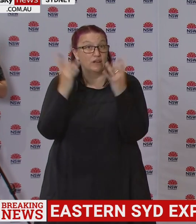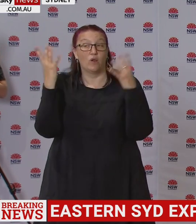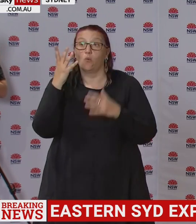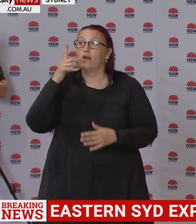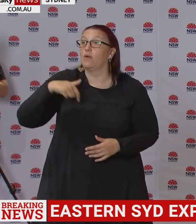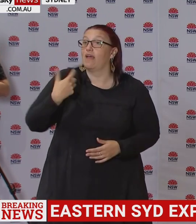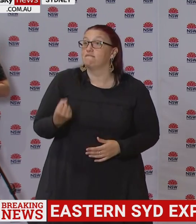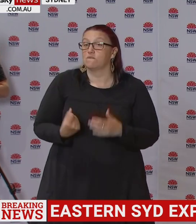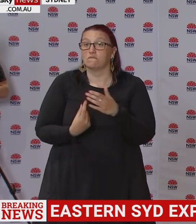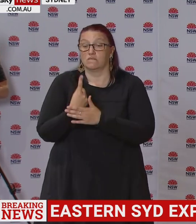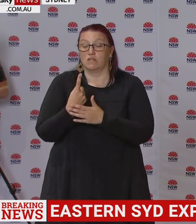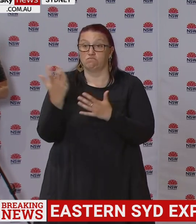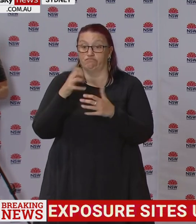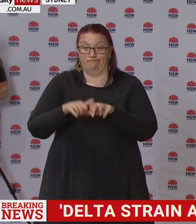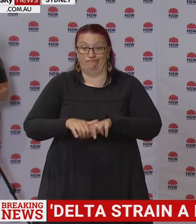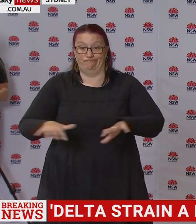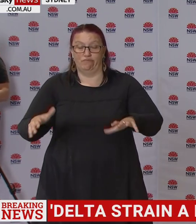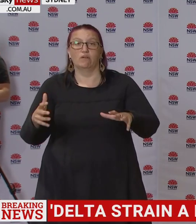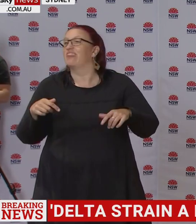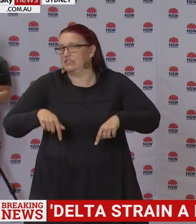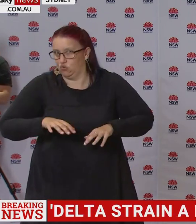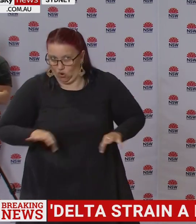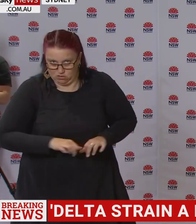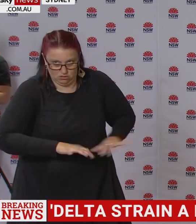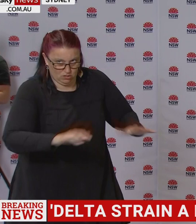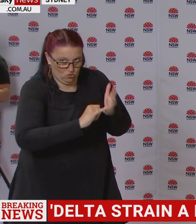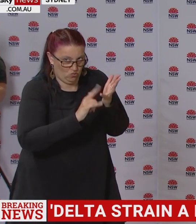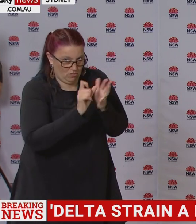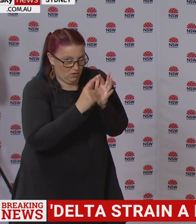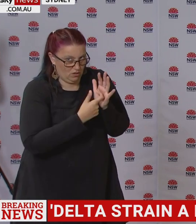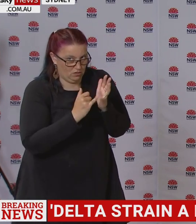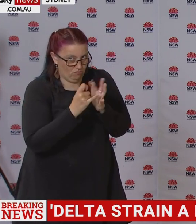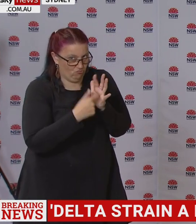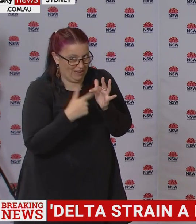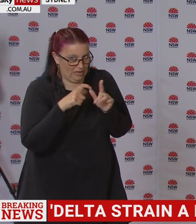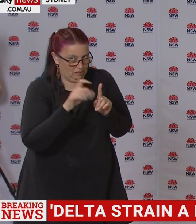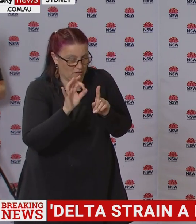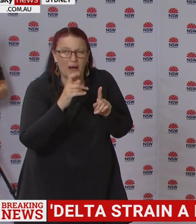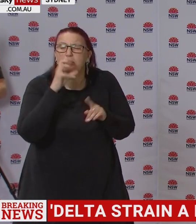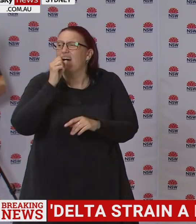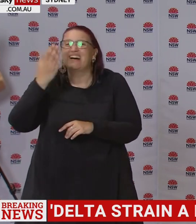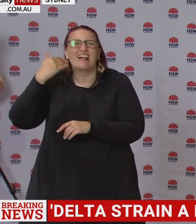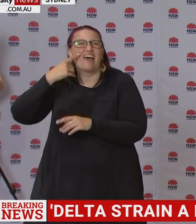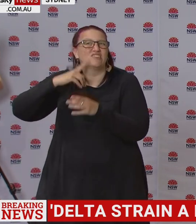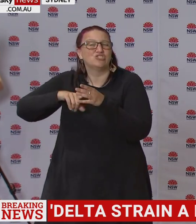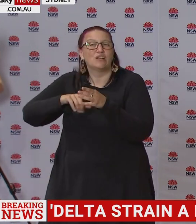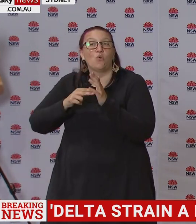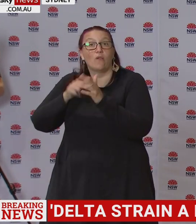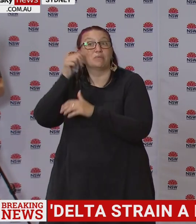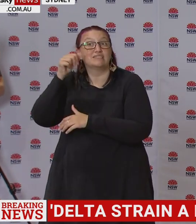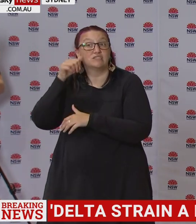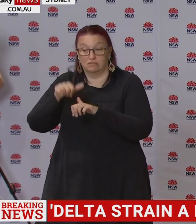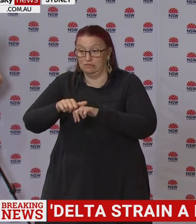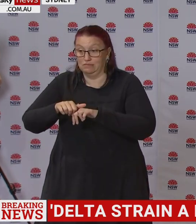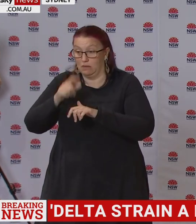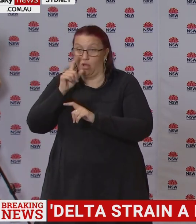a super-spreading event down, not that this is a super-spreading event at this stage, a super-spreading event on the northern beaches, we were getting up to 70,000 a day.